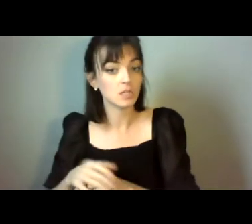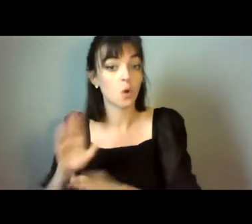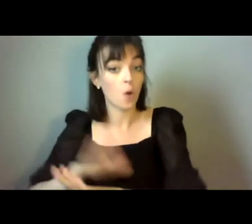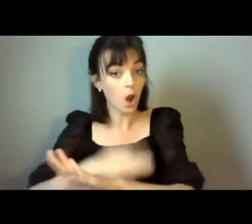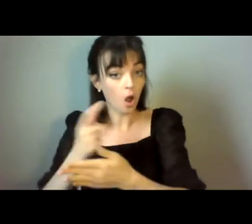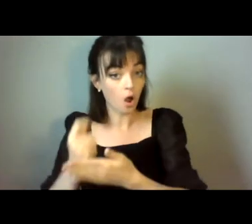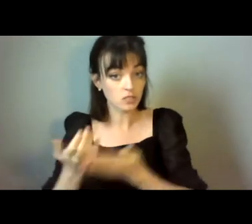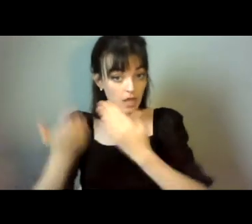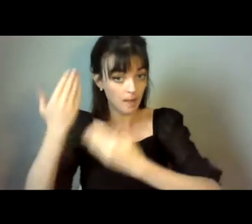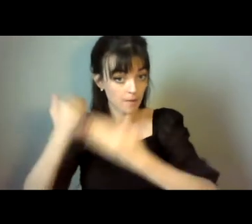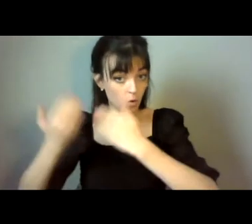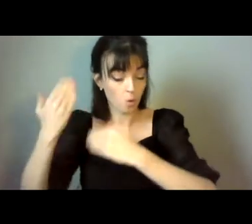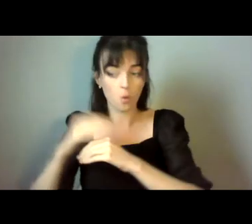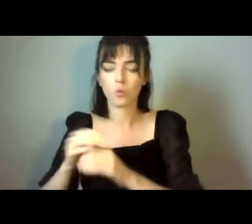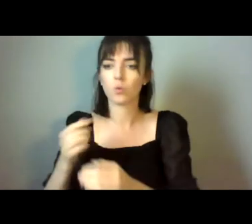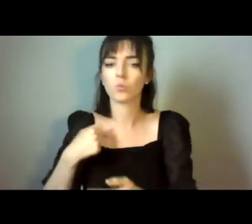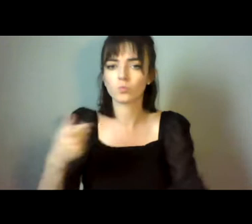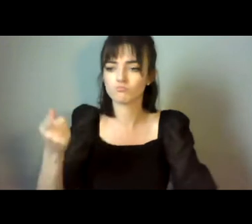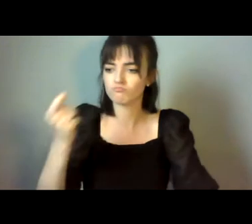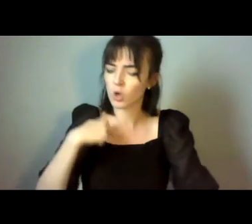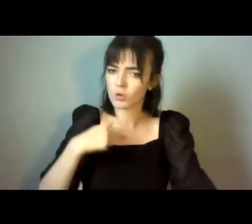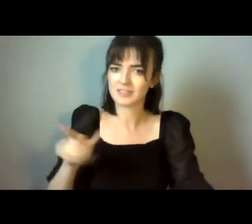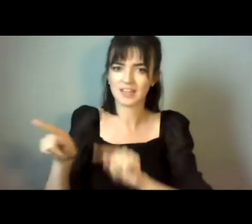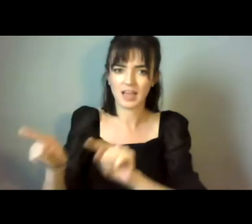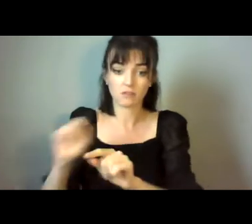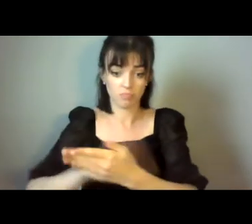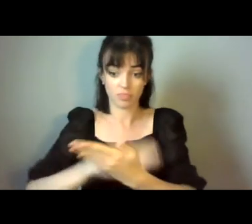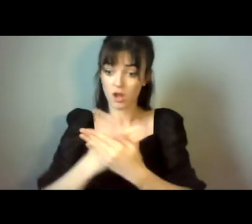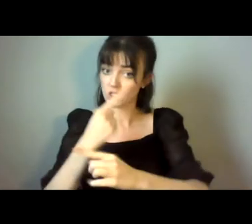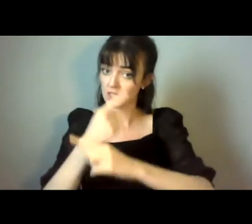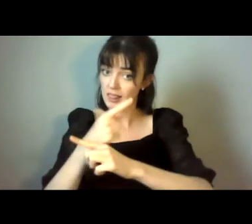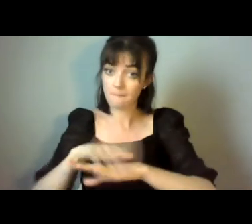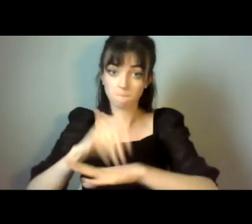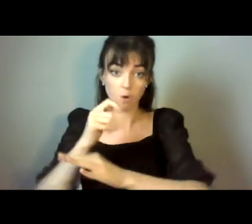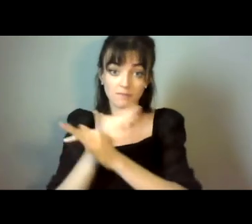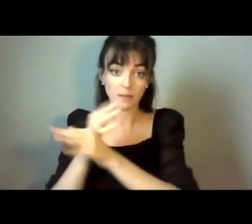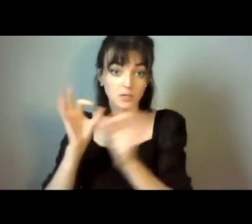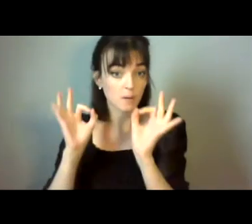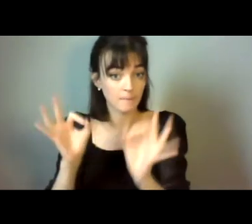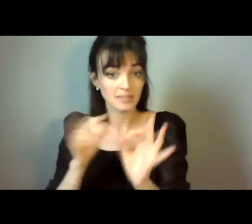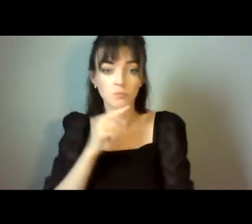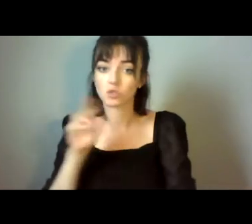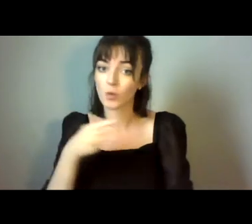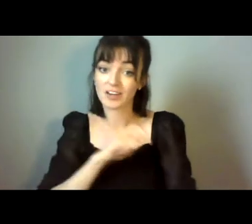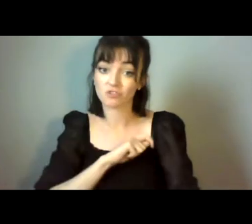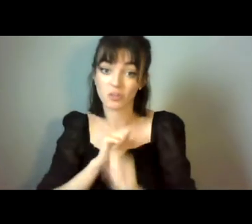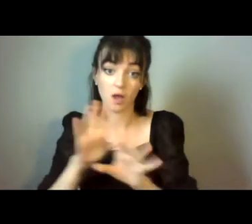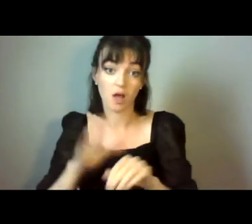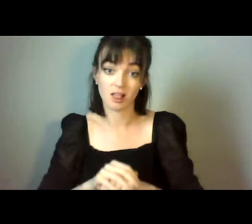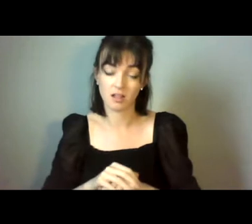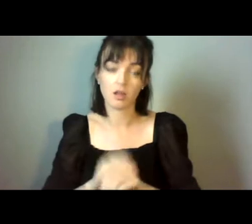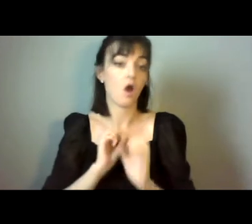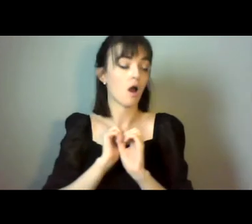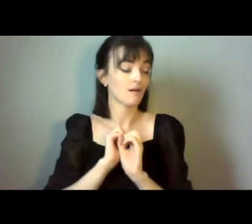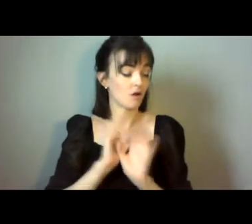spirit of the existing legislation in terms of families is the families. Most families are wonderful, but you can't trust them all. Well, all I can say is families will say back